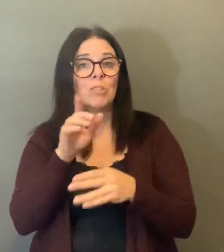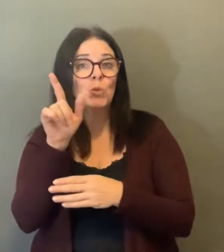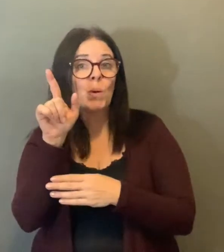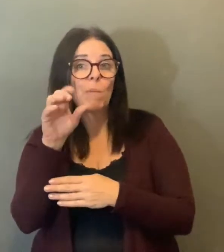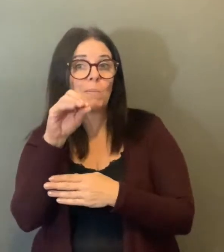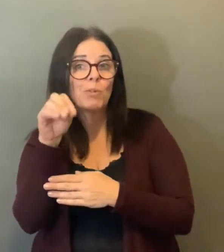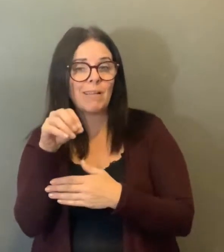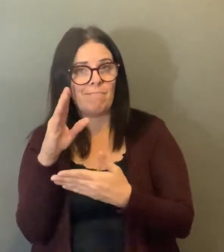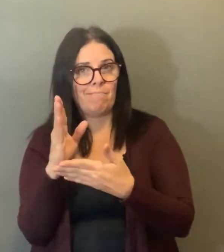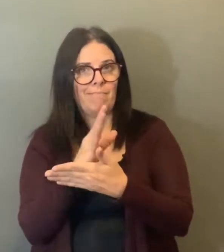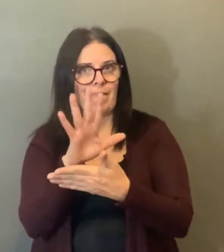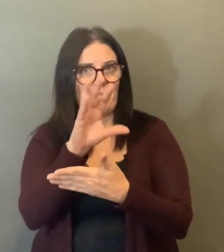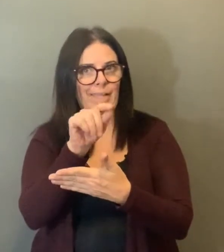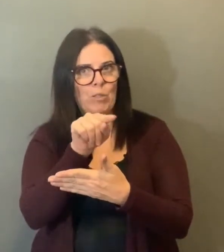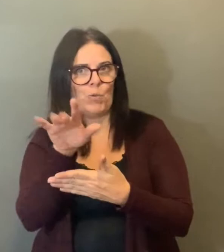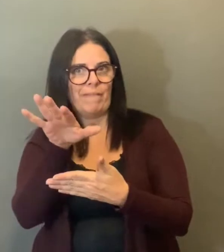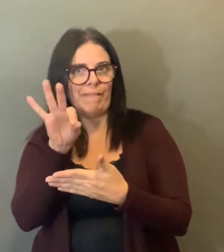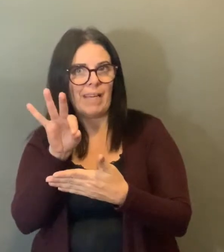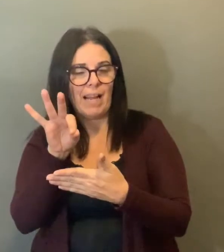percent are unknown at this time.